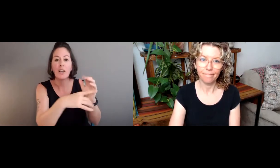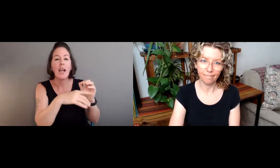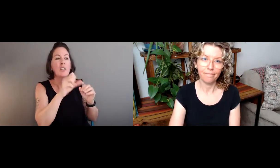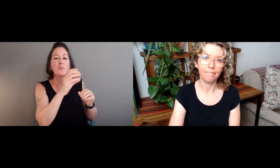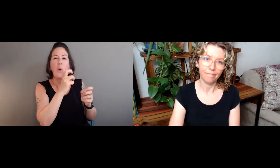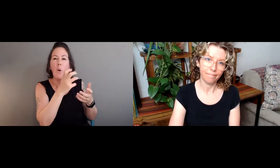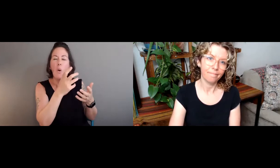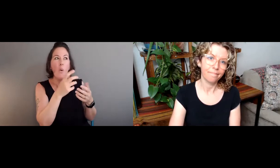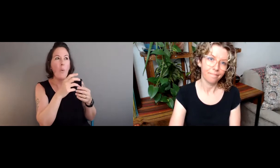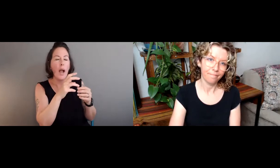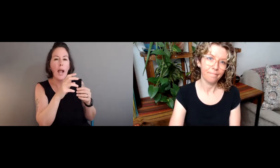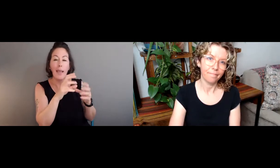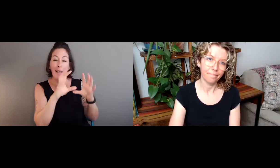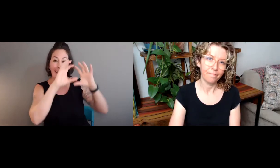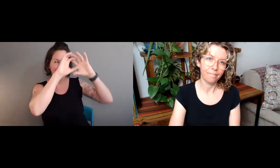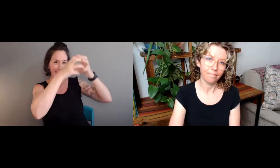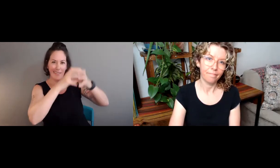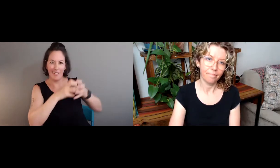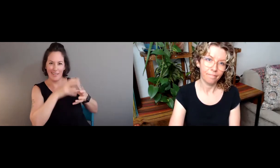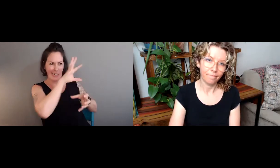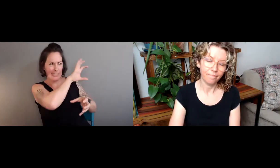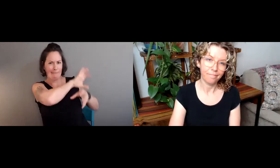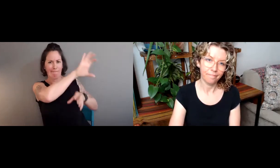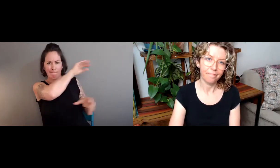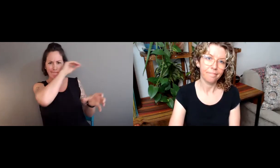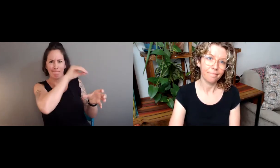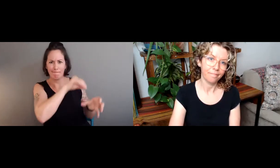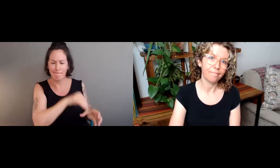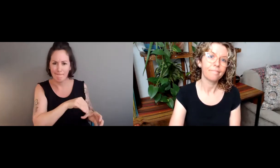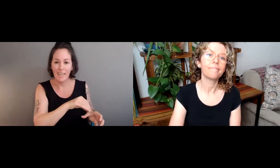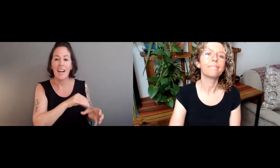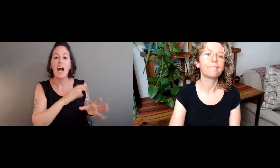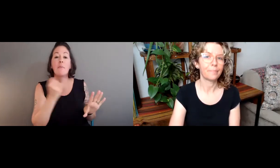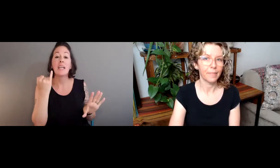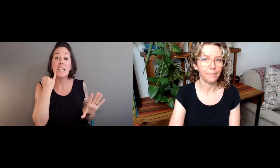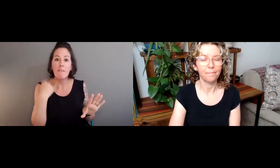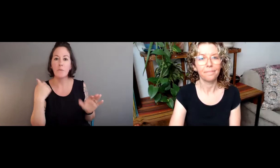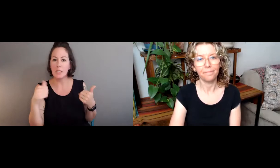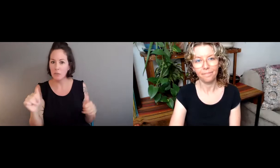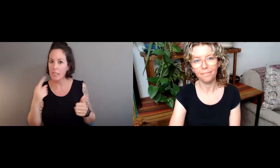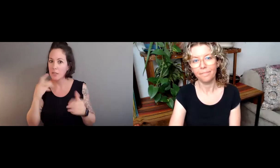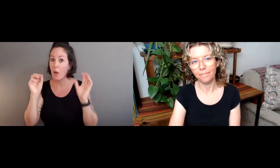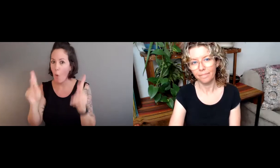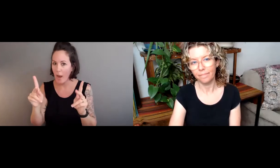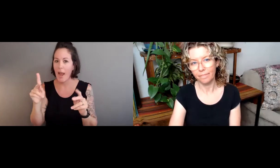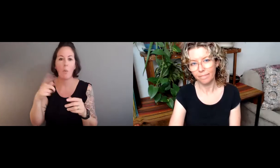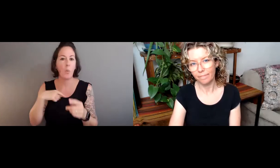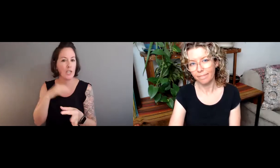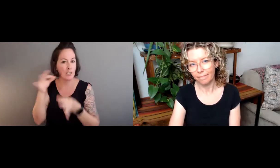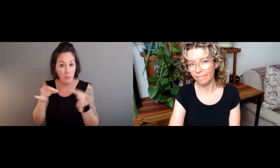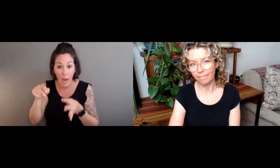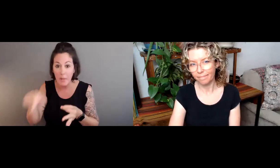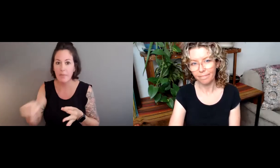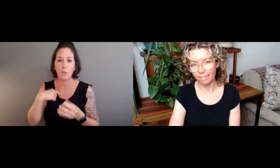from spoken language, both in linguistic principles and technology principles. And we're trying to embed our